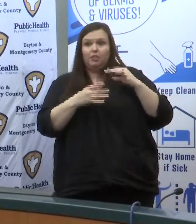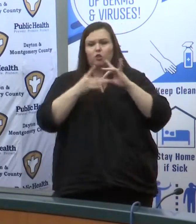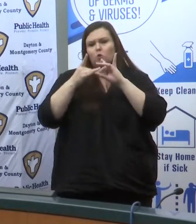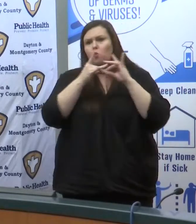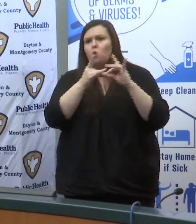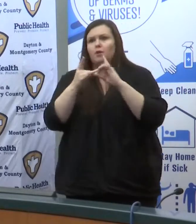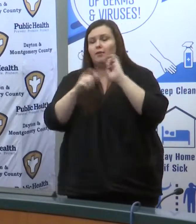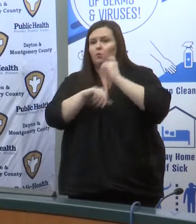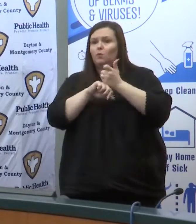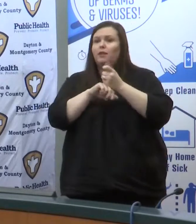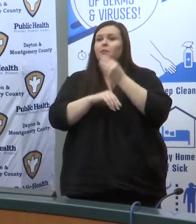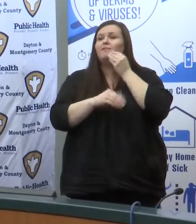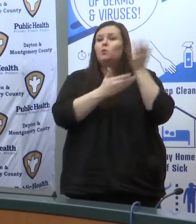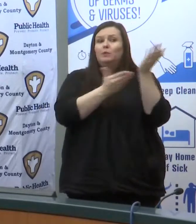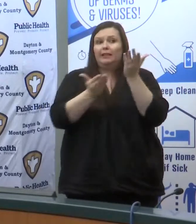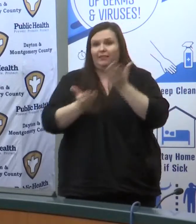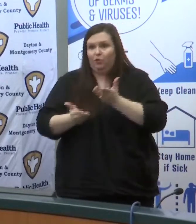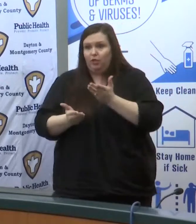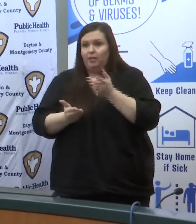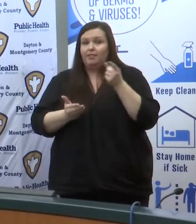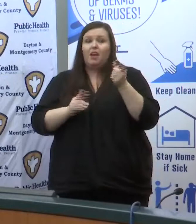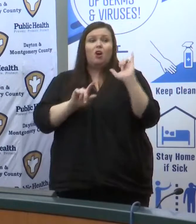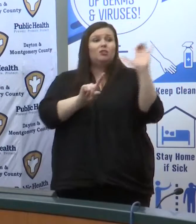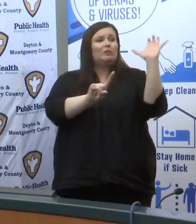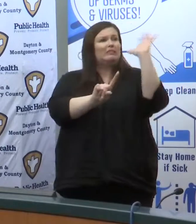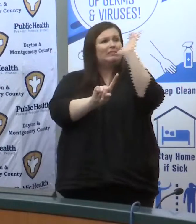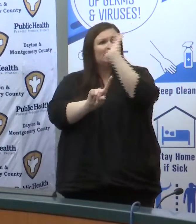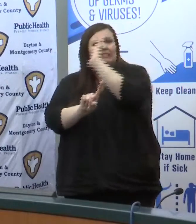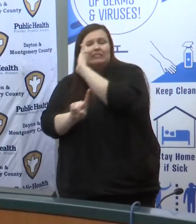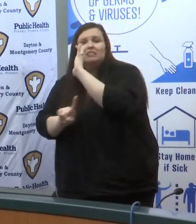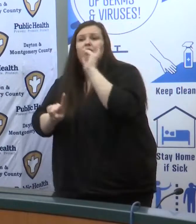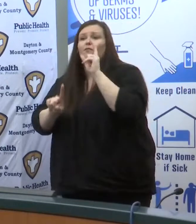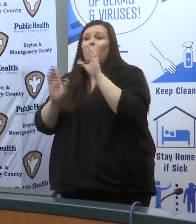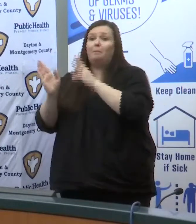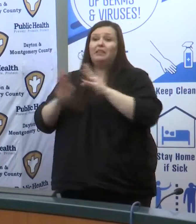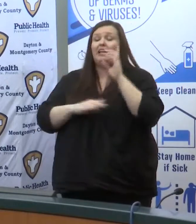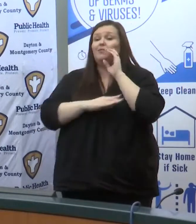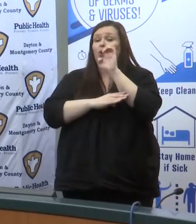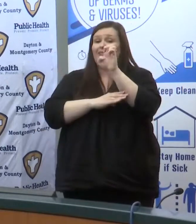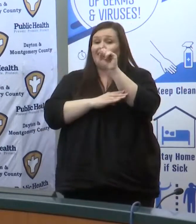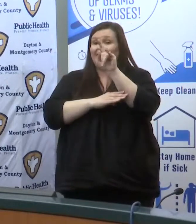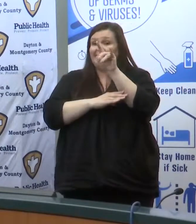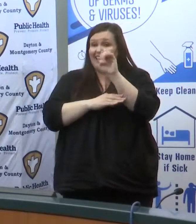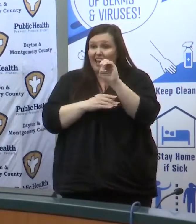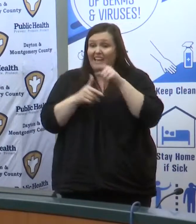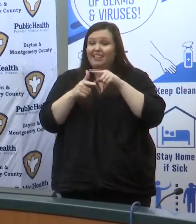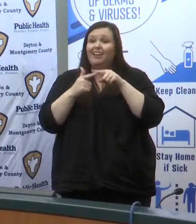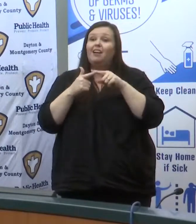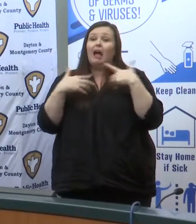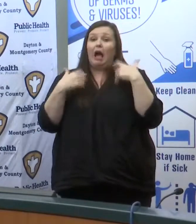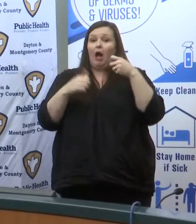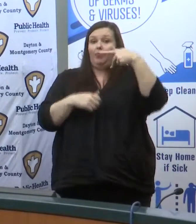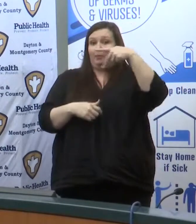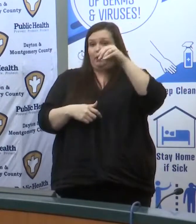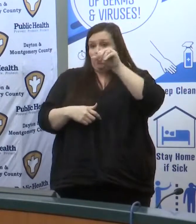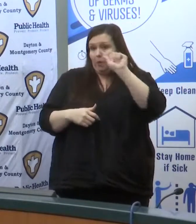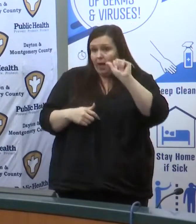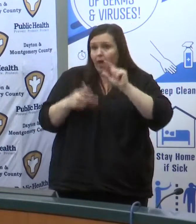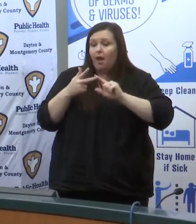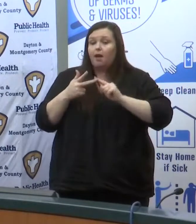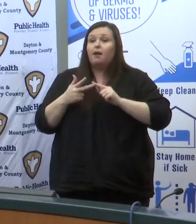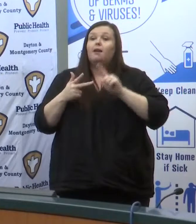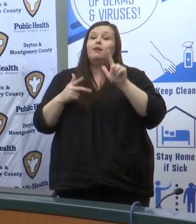delivery they've began searching out resources for estate planning health care powers of attorney and living